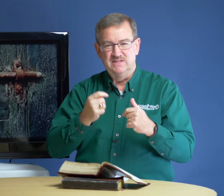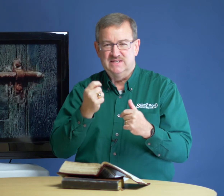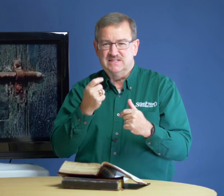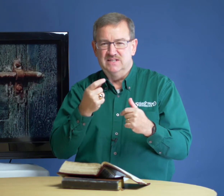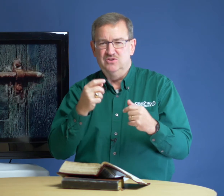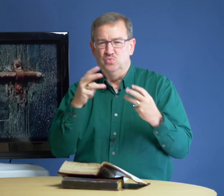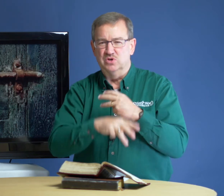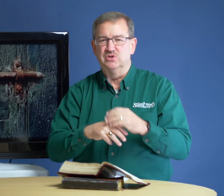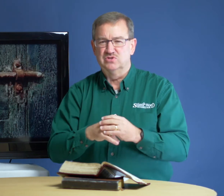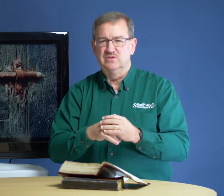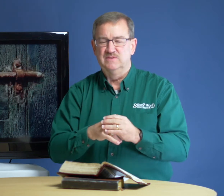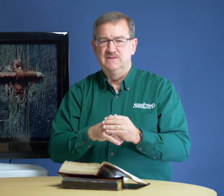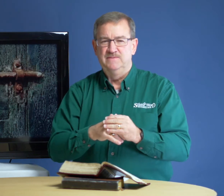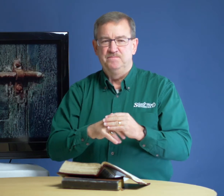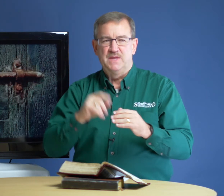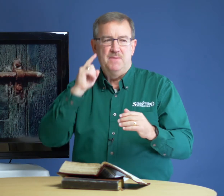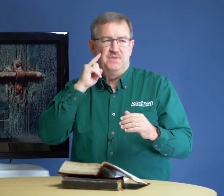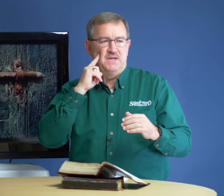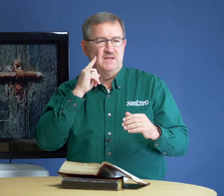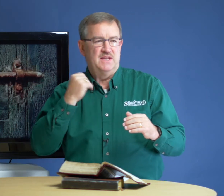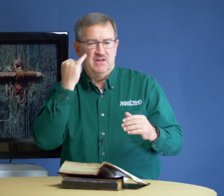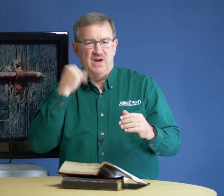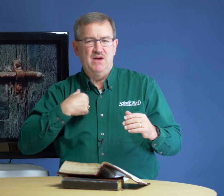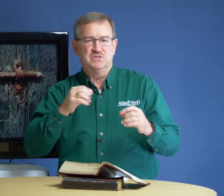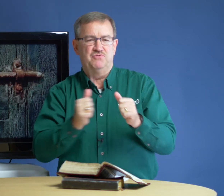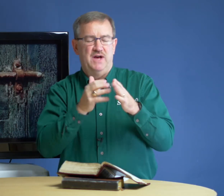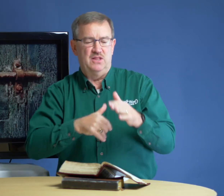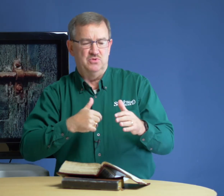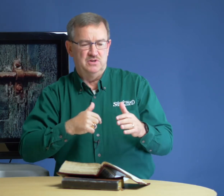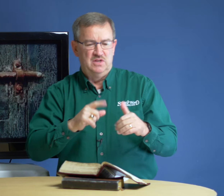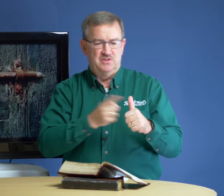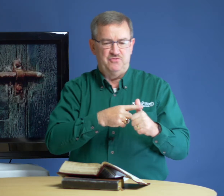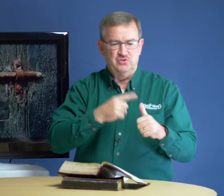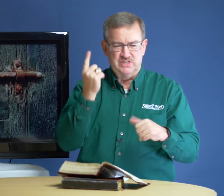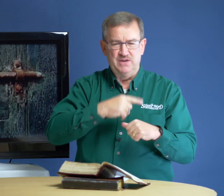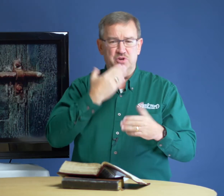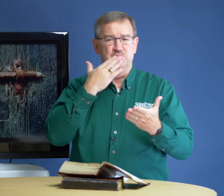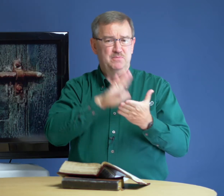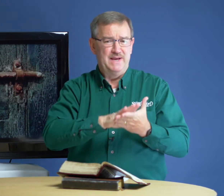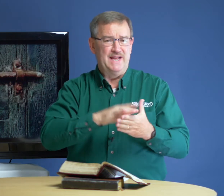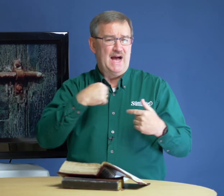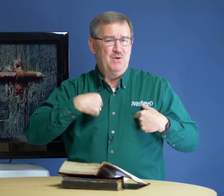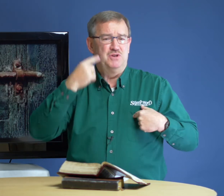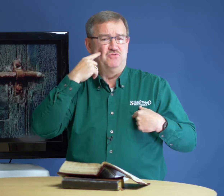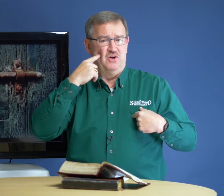gets a little worse. I'm thinking that if I was a follower, the first day would have been bad. I would have thought